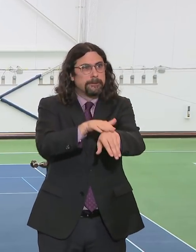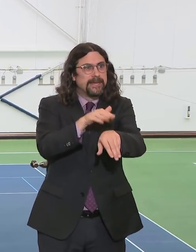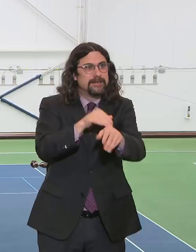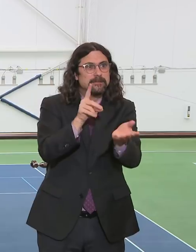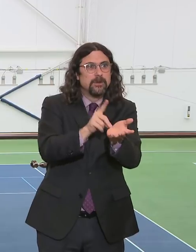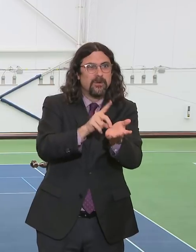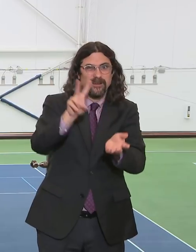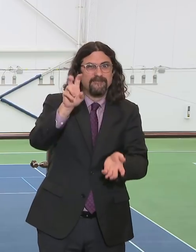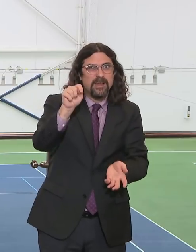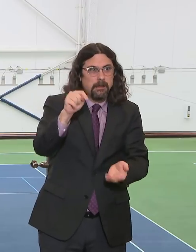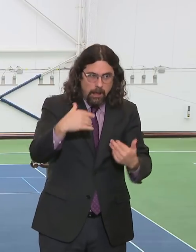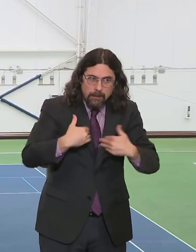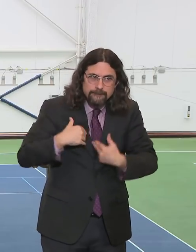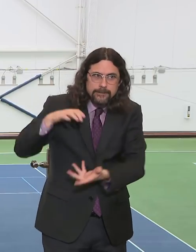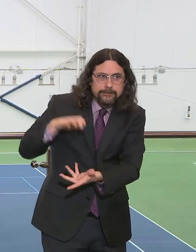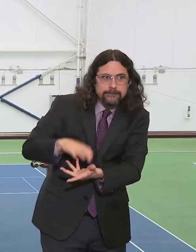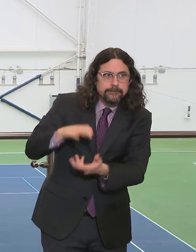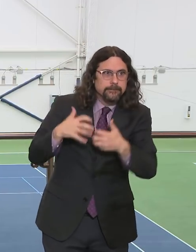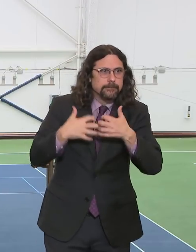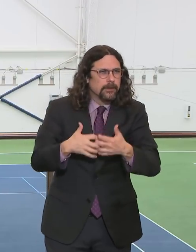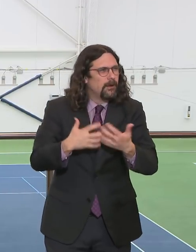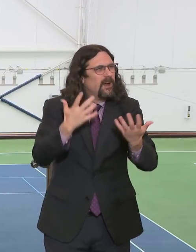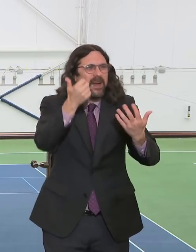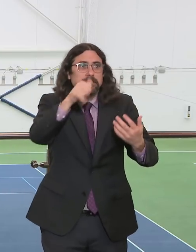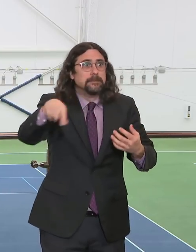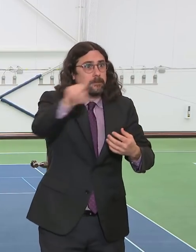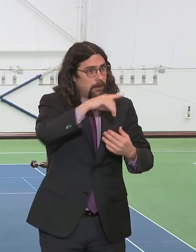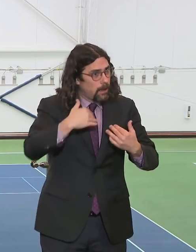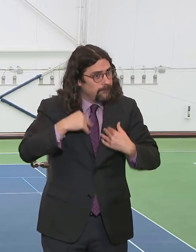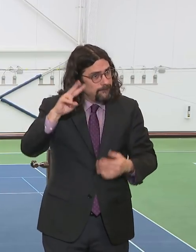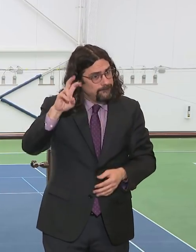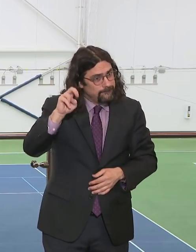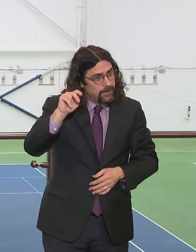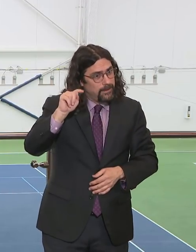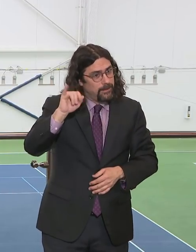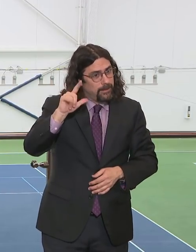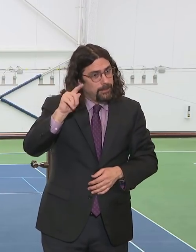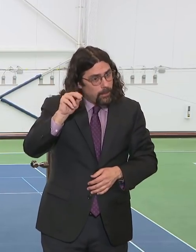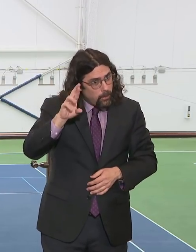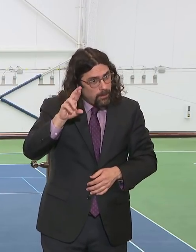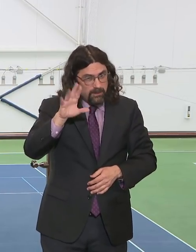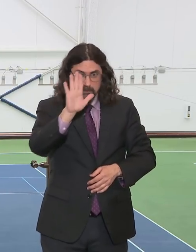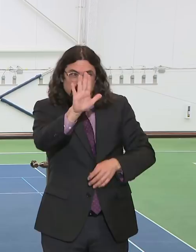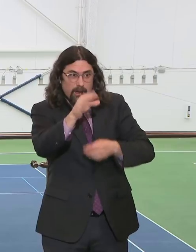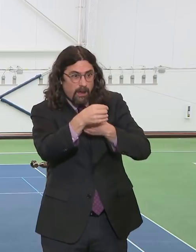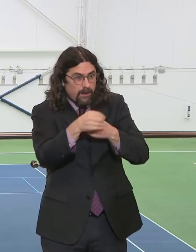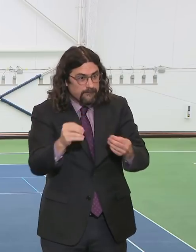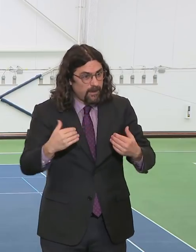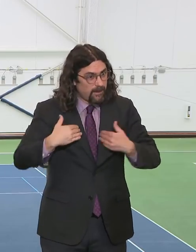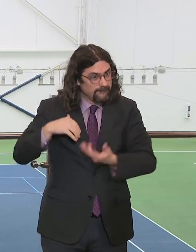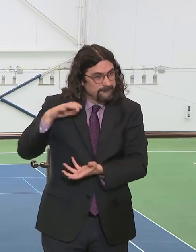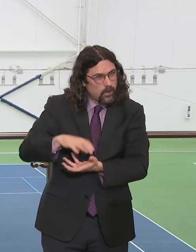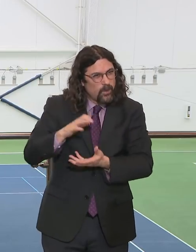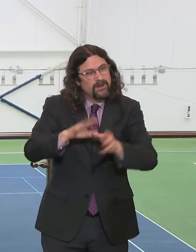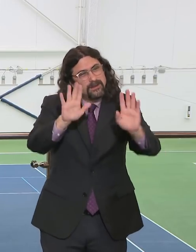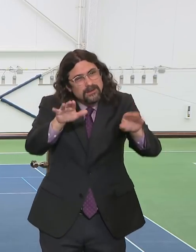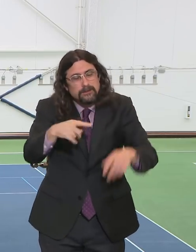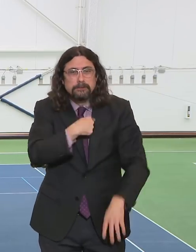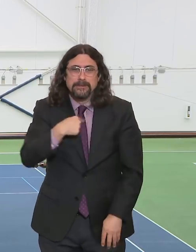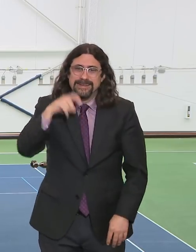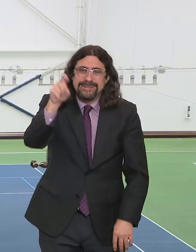ventilator in your office, in your operating room, we need it now. It should not be sitting there doing nothing.